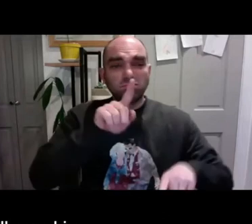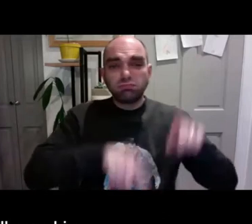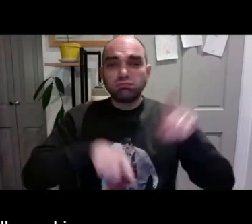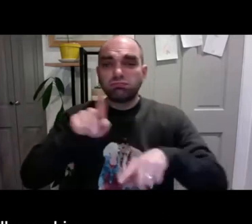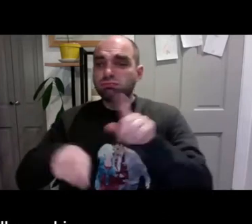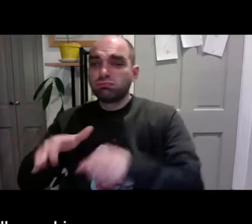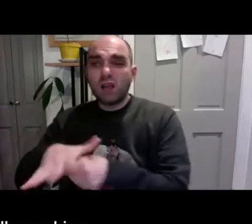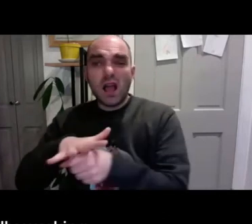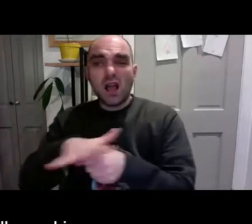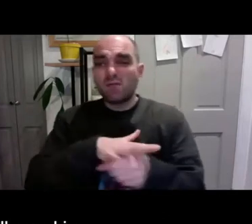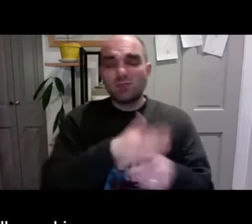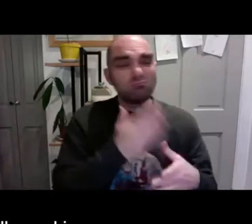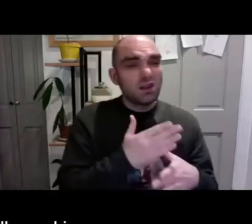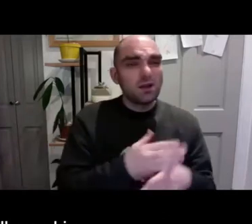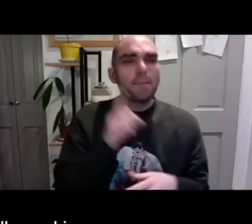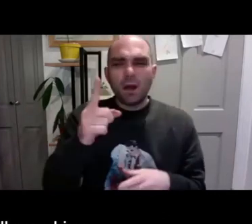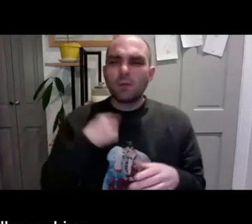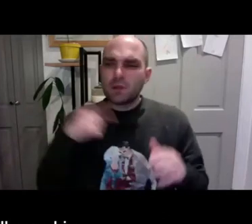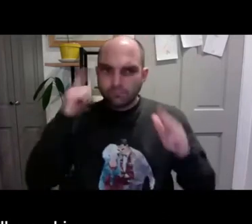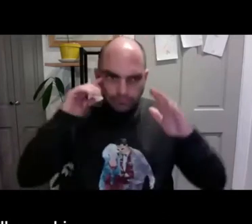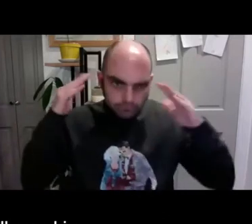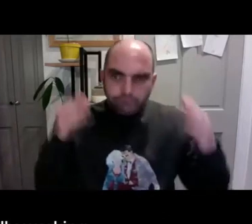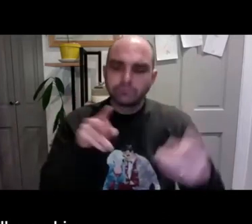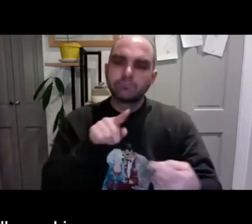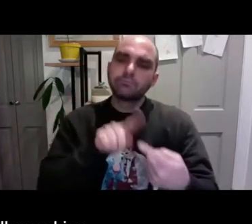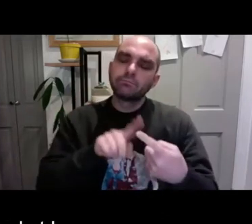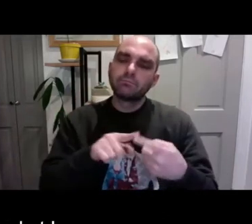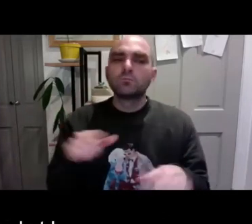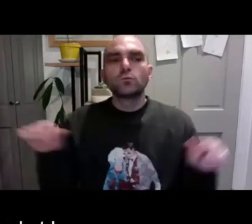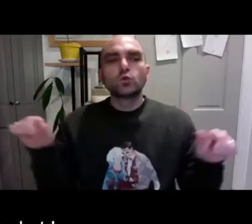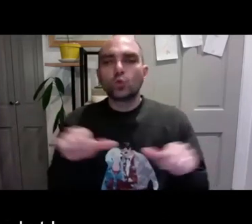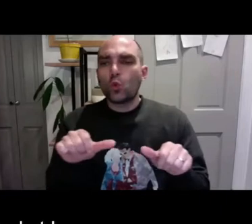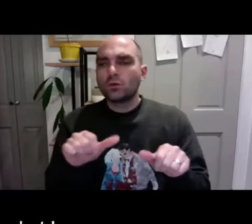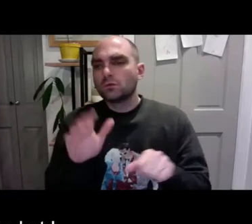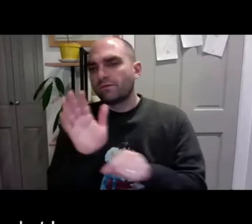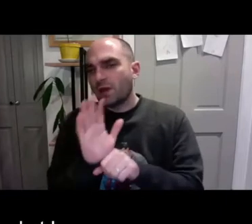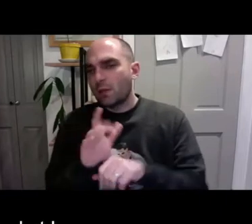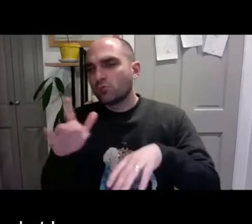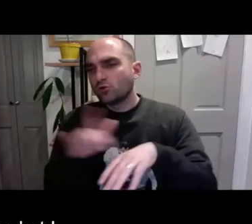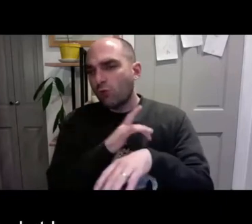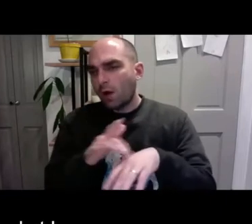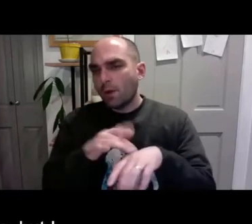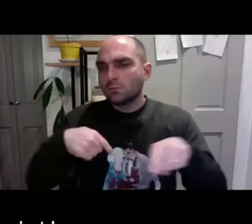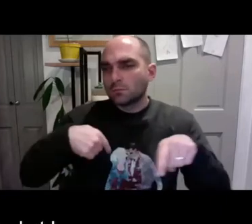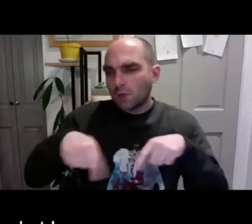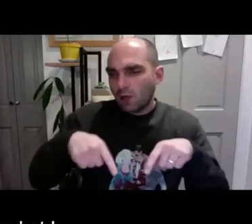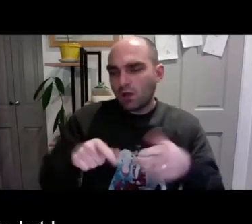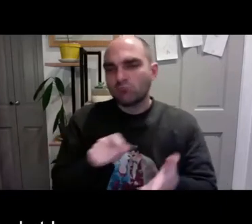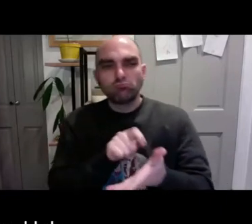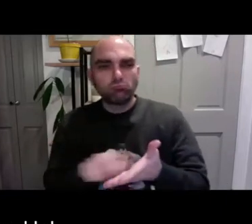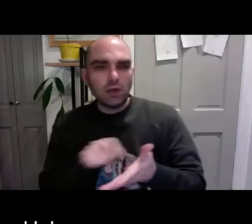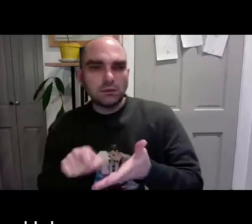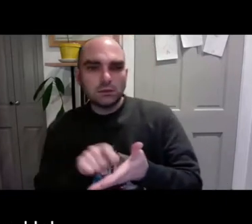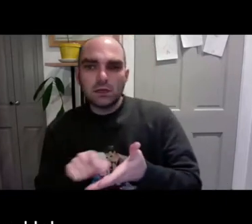So I've been really working in media in really various environments, but I primarily focus on short films and